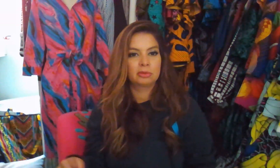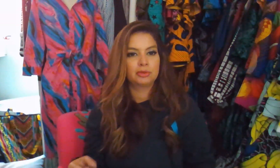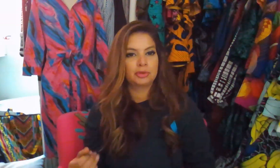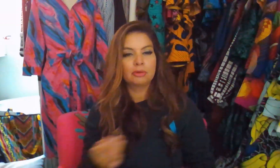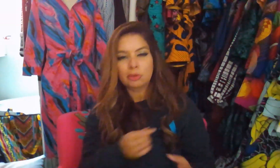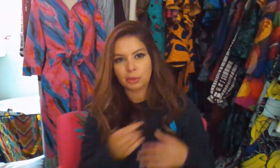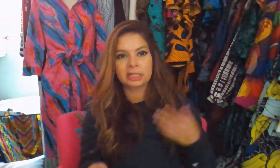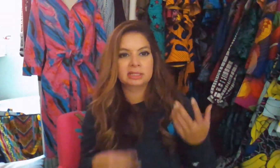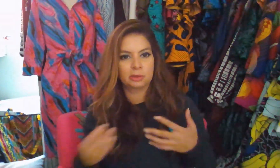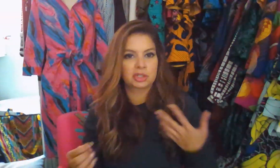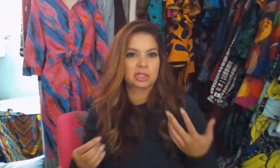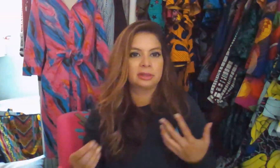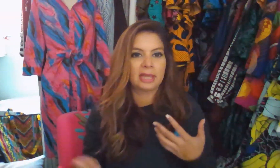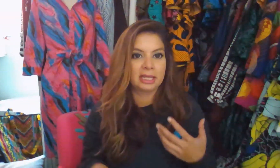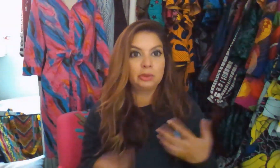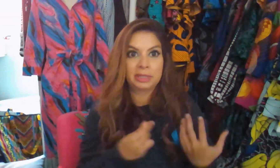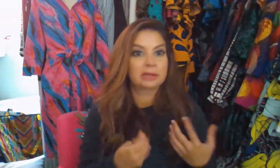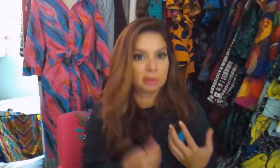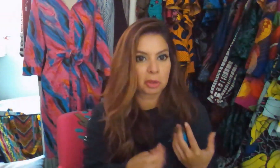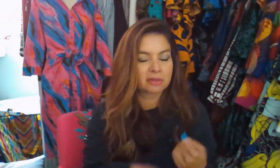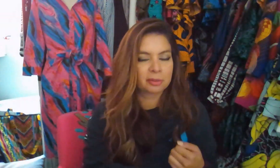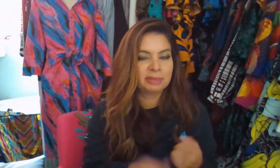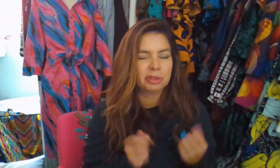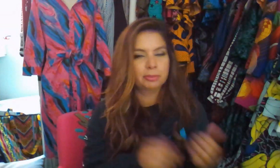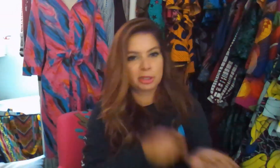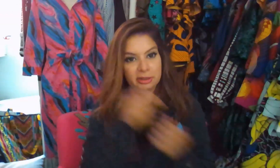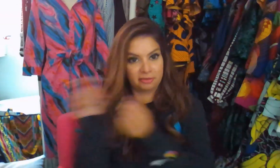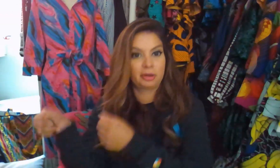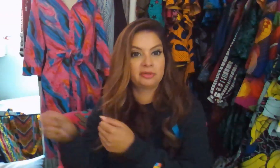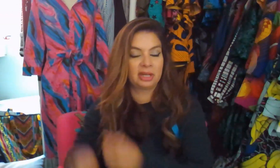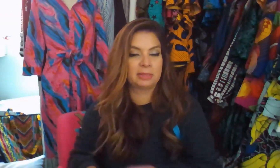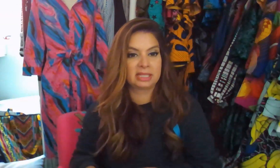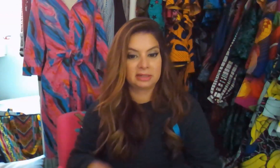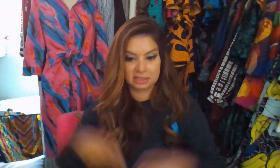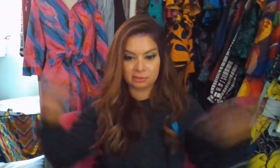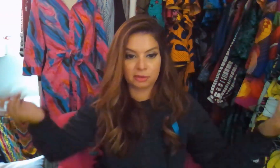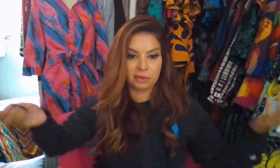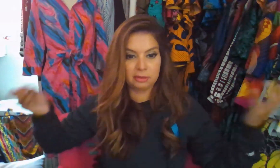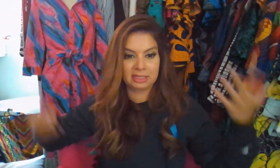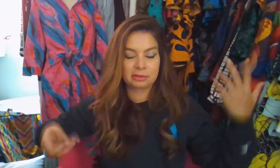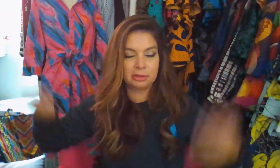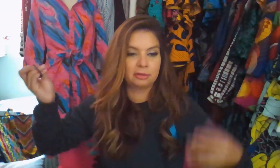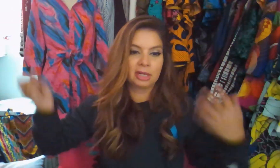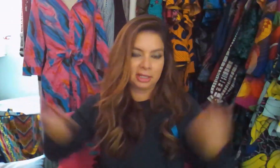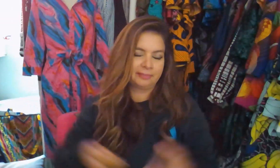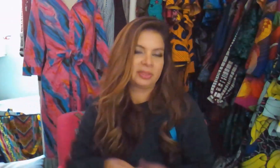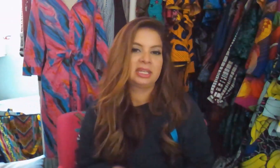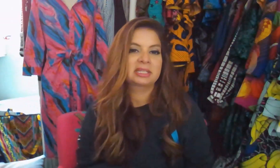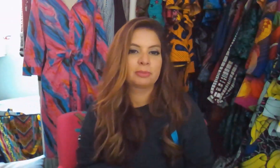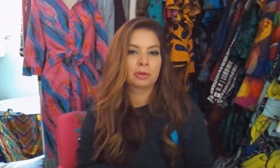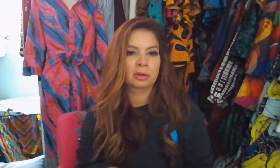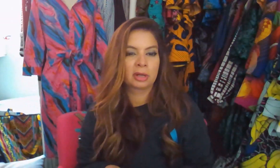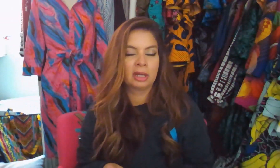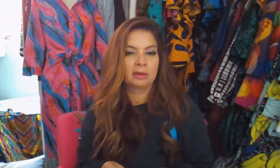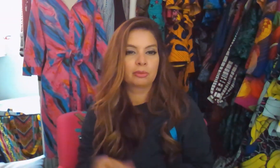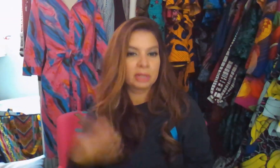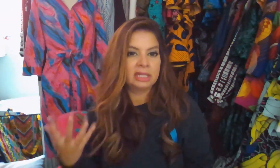So don't create a solution that you think will work for people. Put it in front of them and say, does this work for you? Yes or no? It's more really